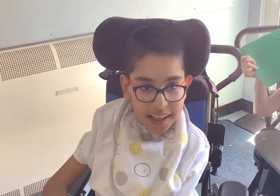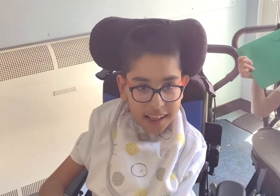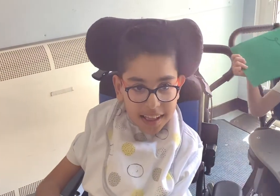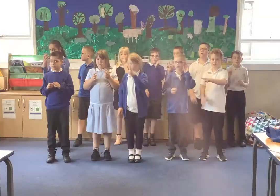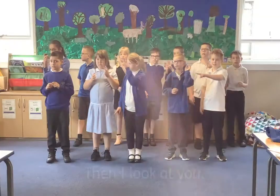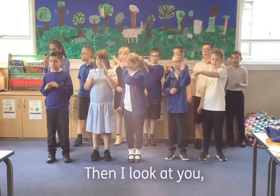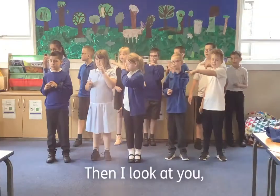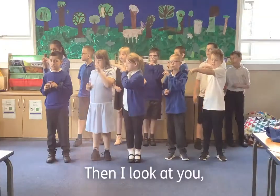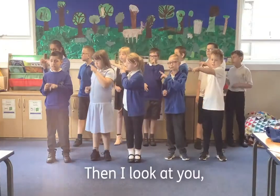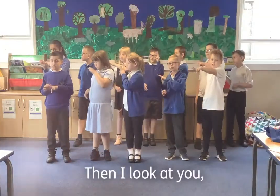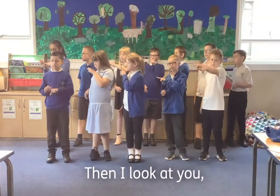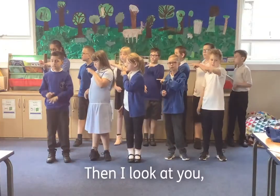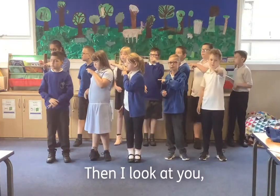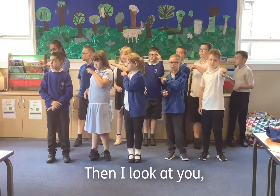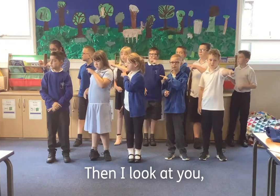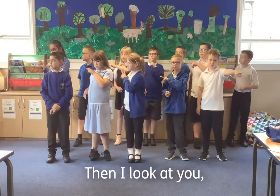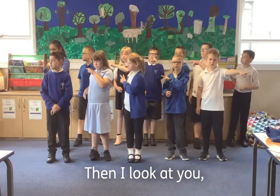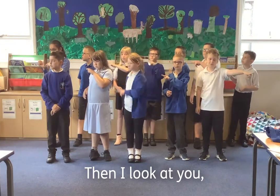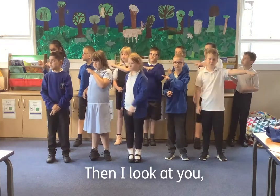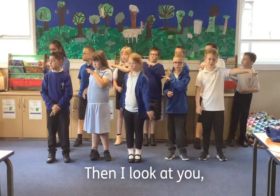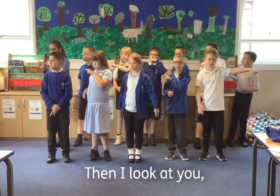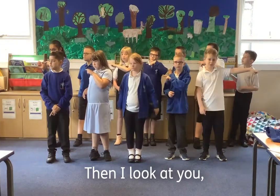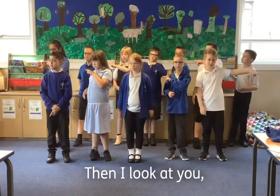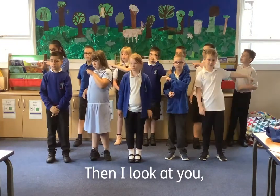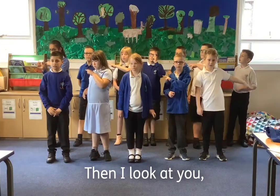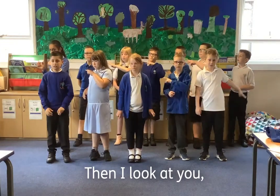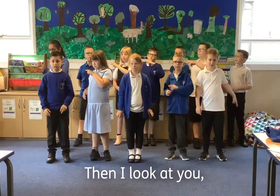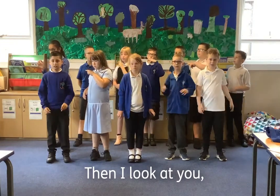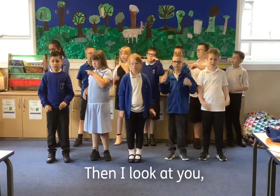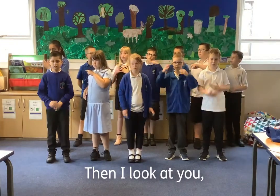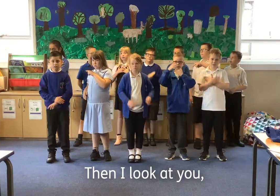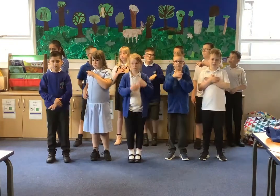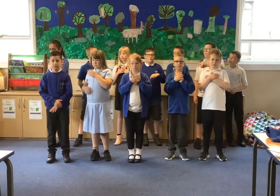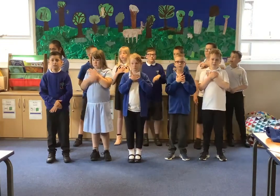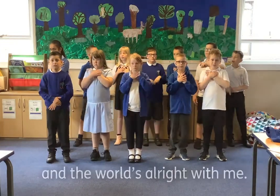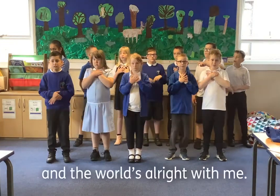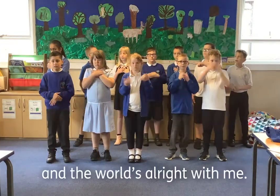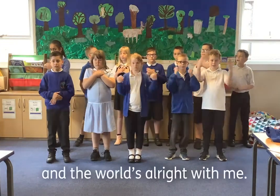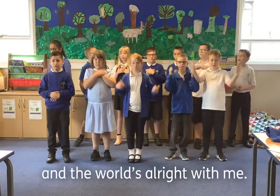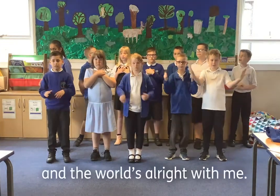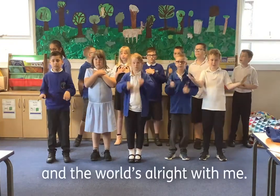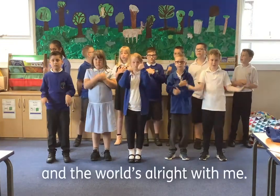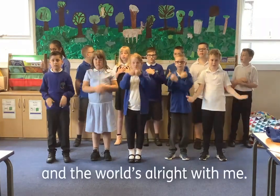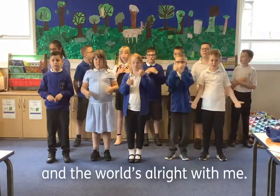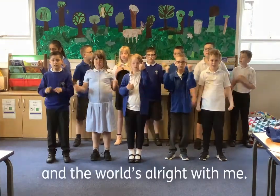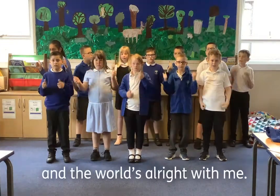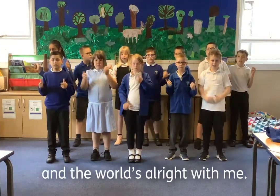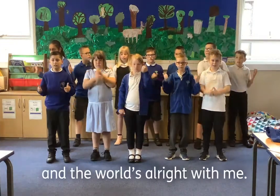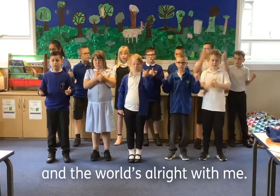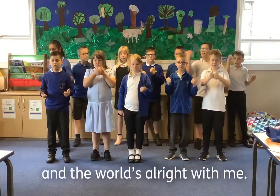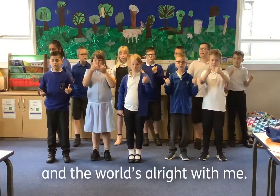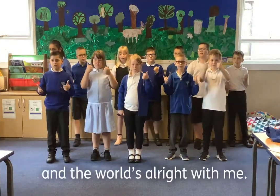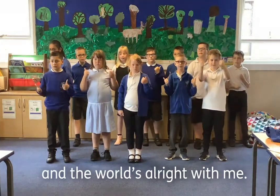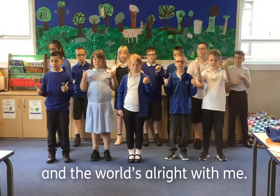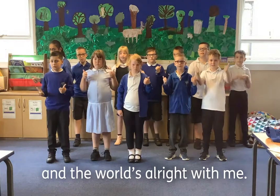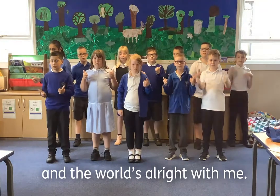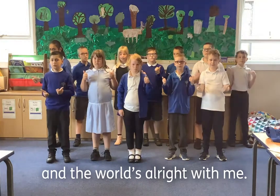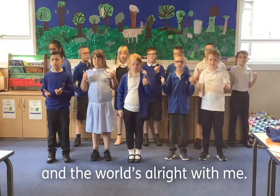Then I'll look at you And the world's all right with me